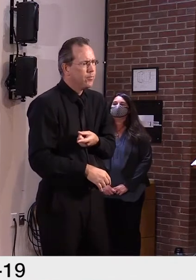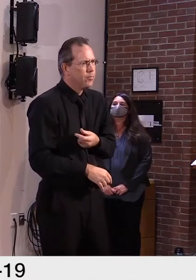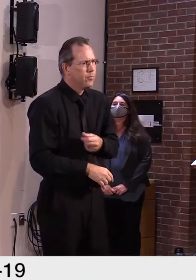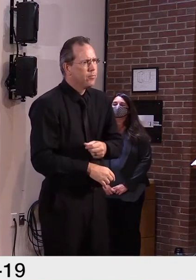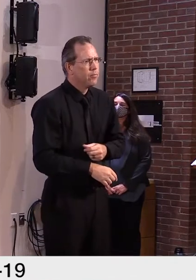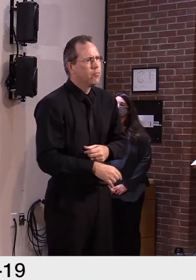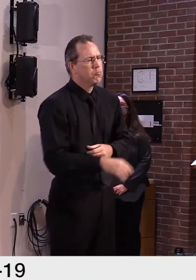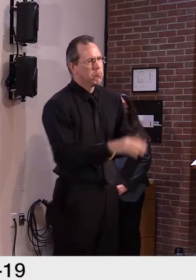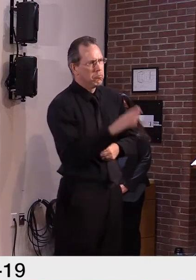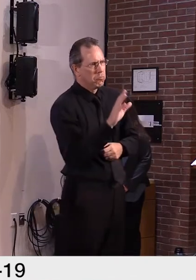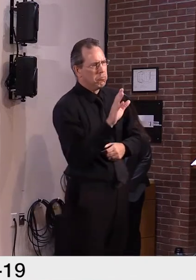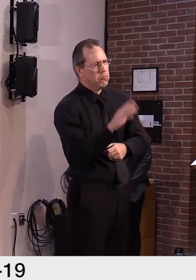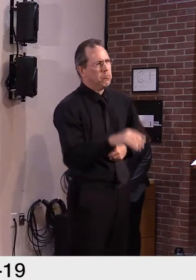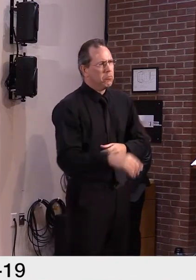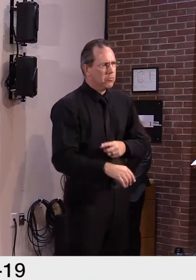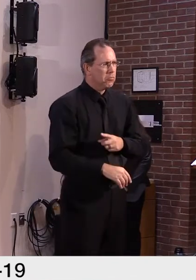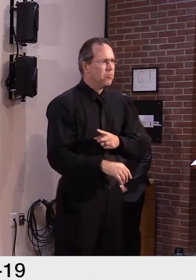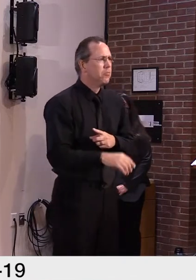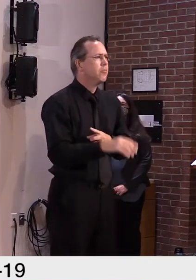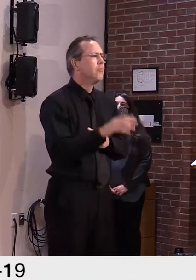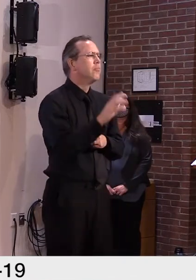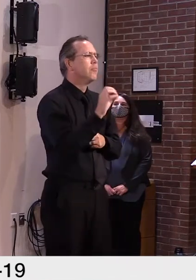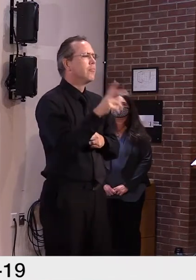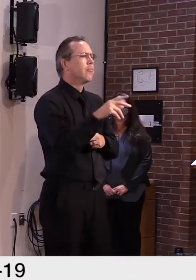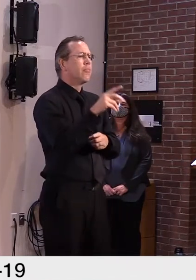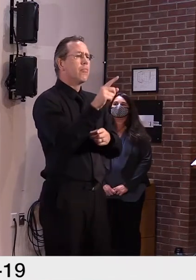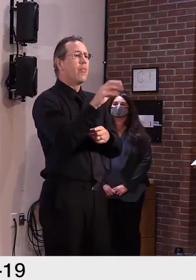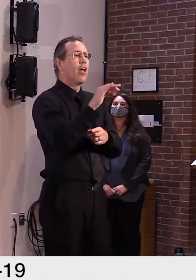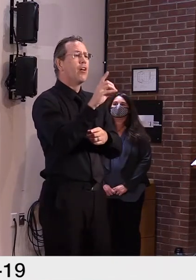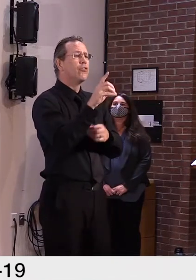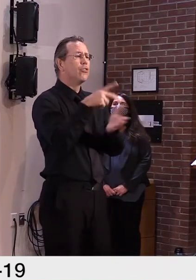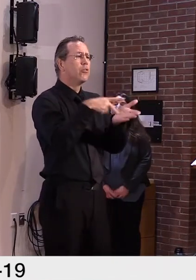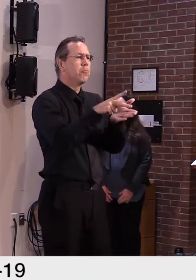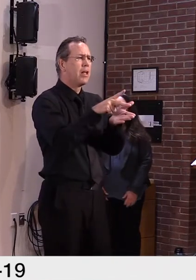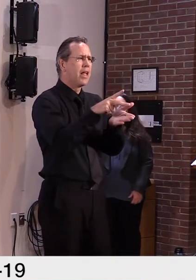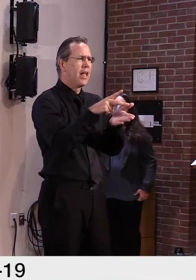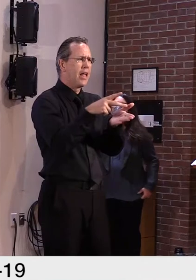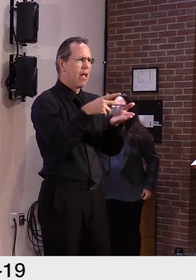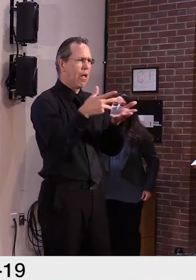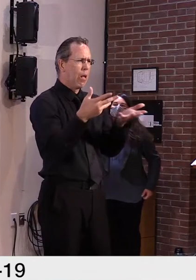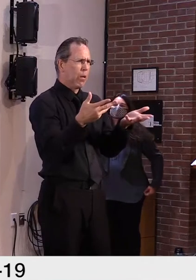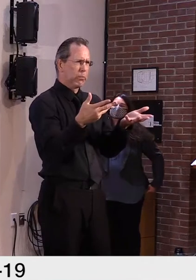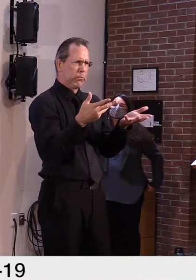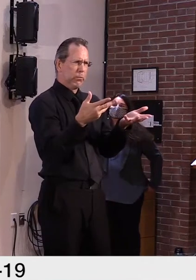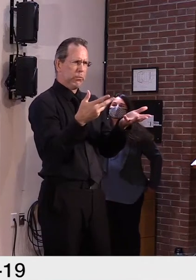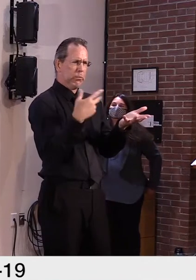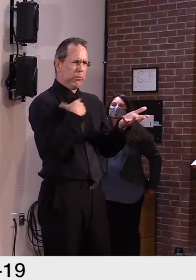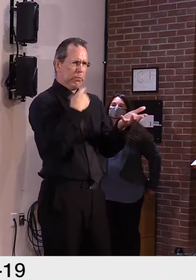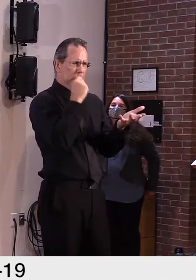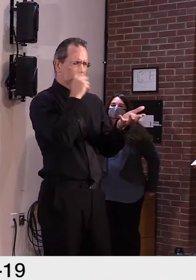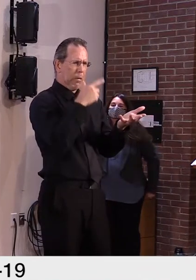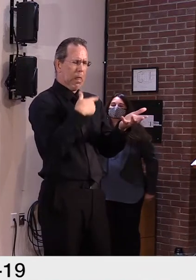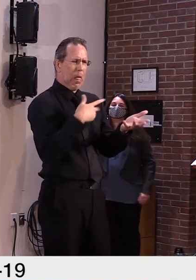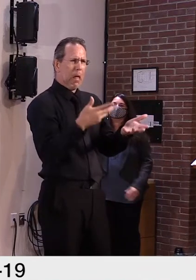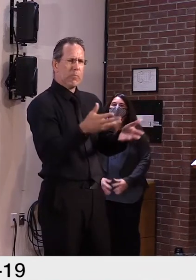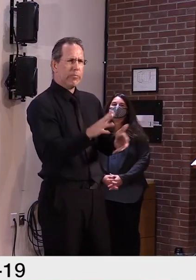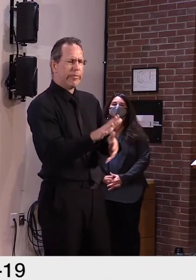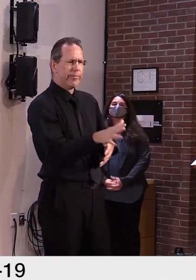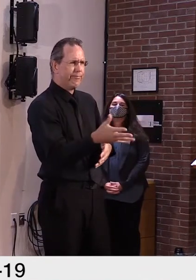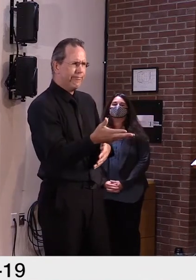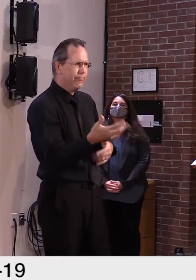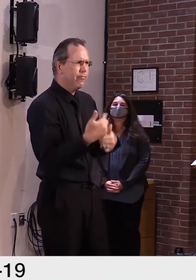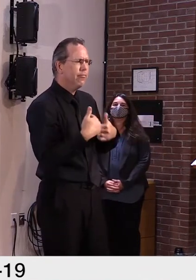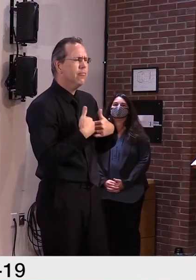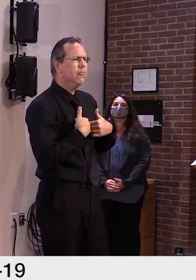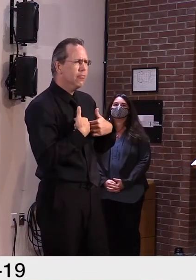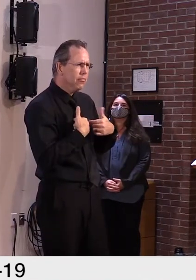Actually, on a hazard pay, I'm a little surprised with the question because we had a $28 million hazard